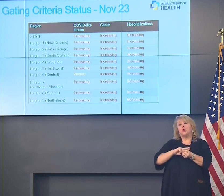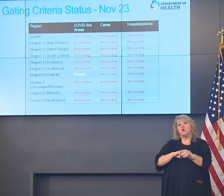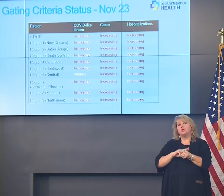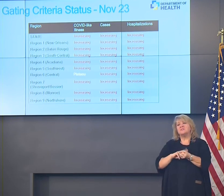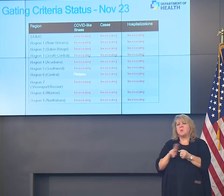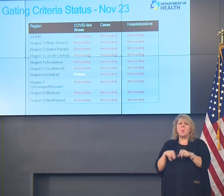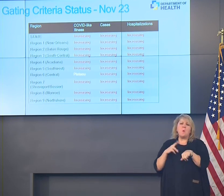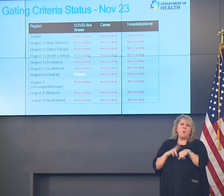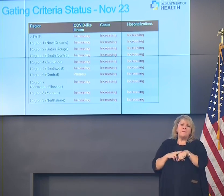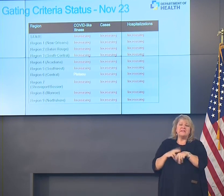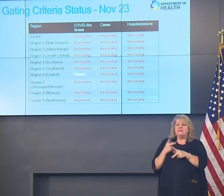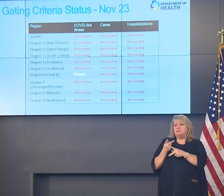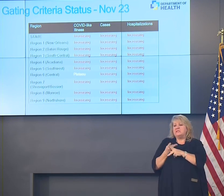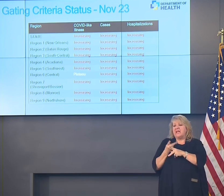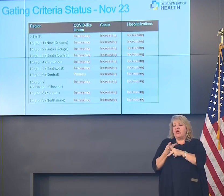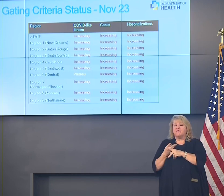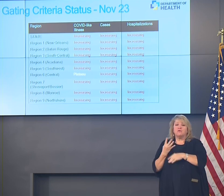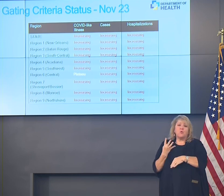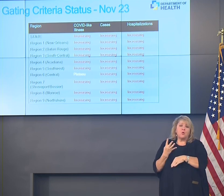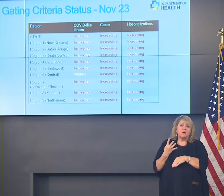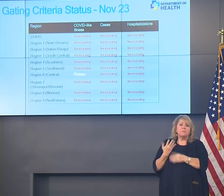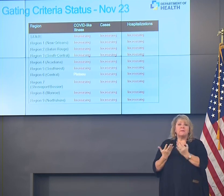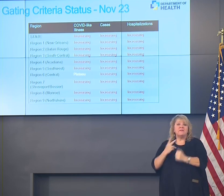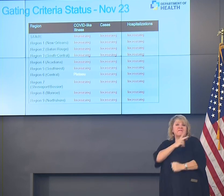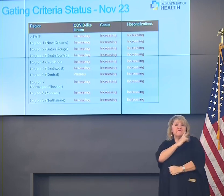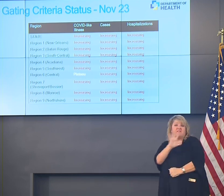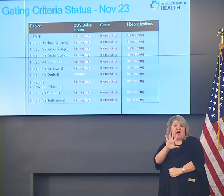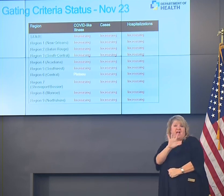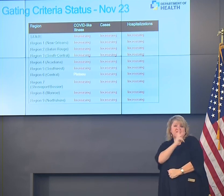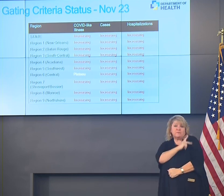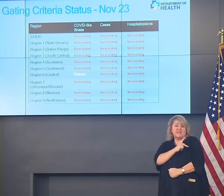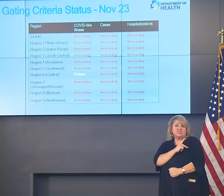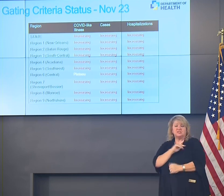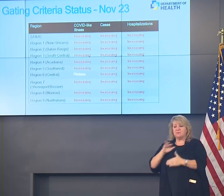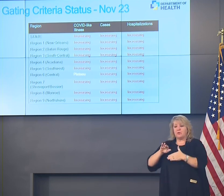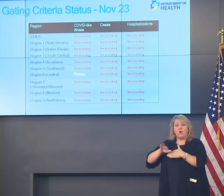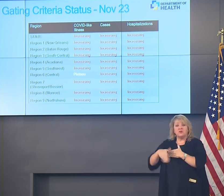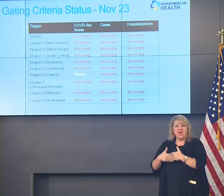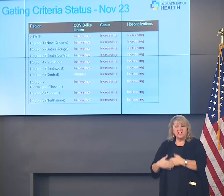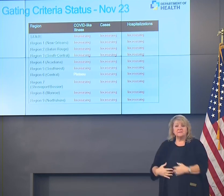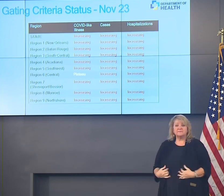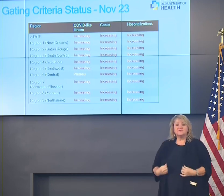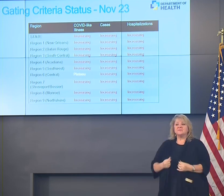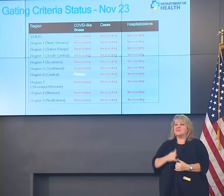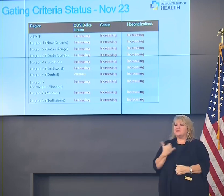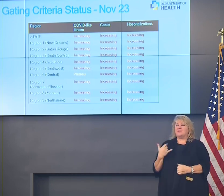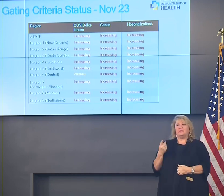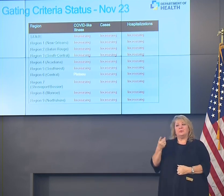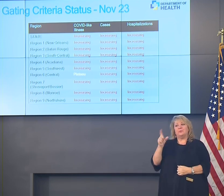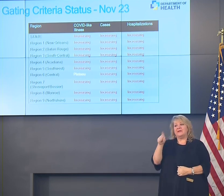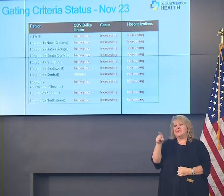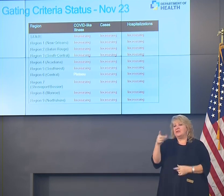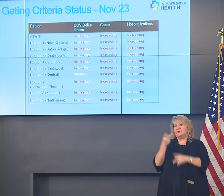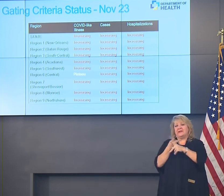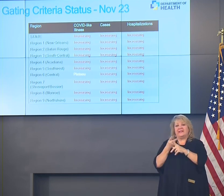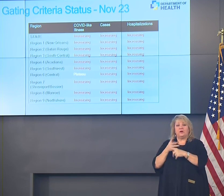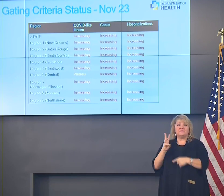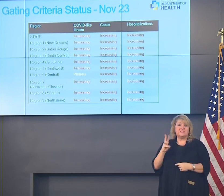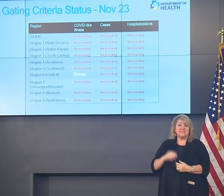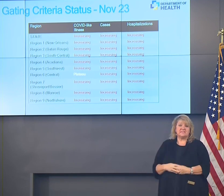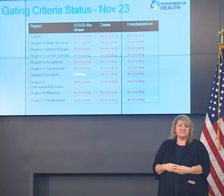might normally care for four or five patients overnight, for example, is being asked to care for six,